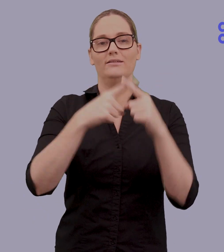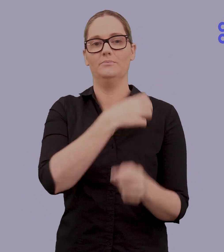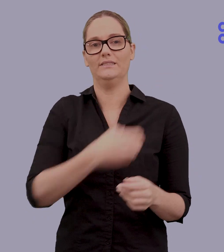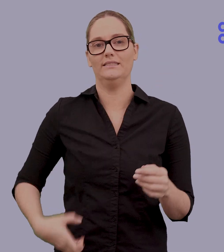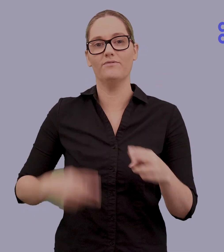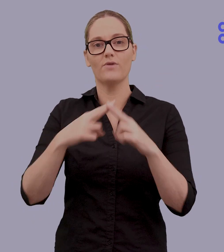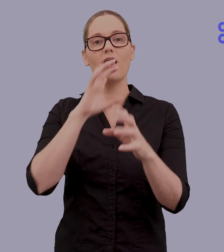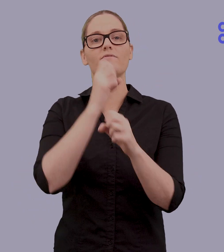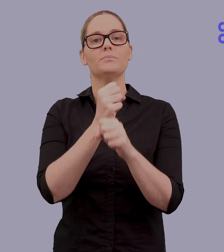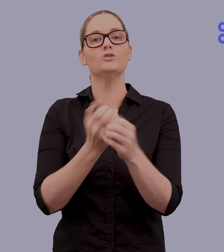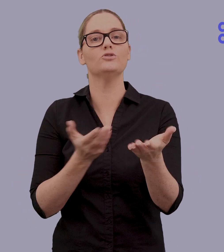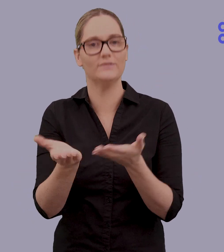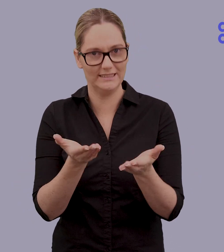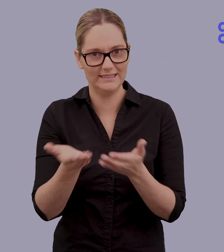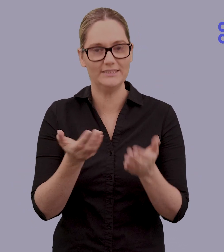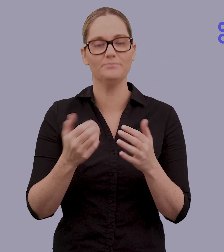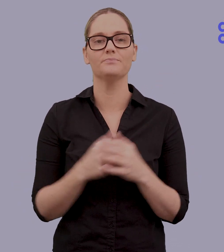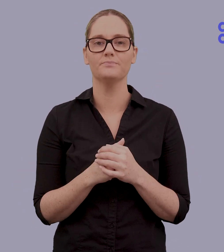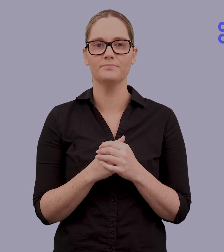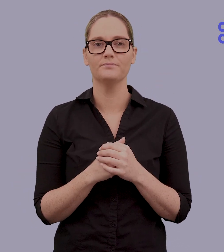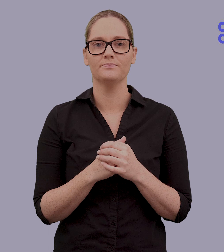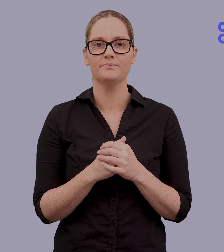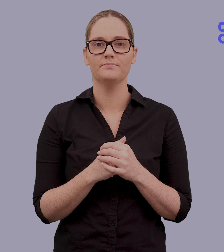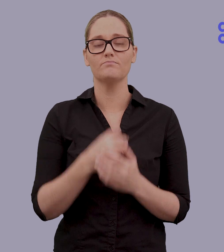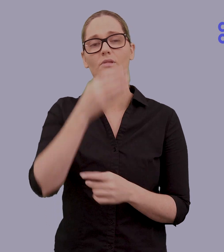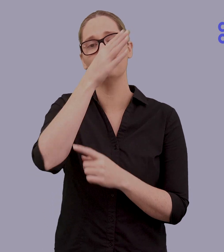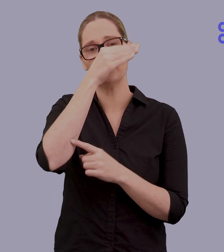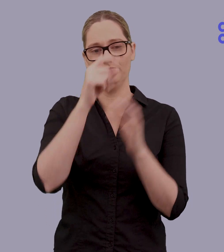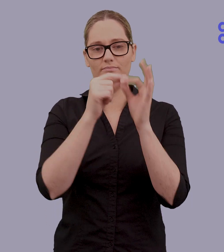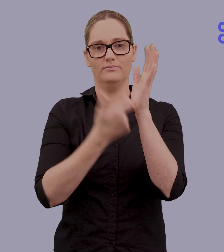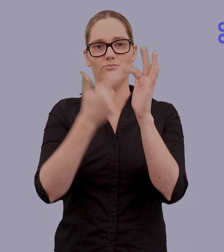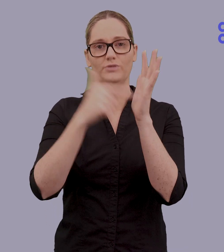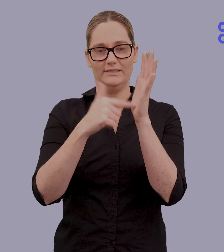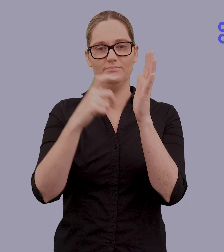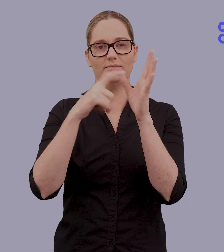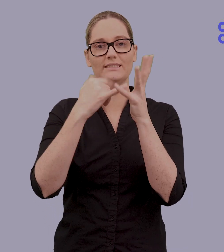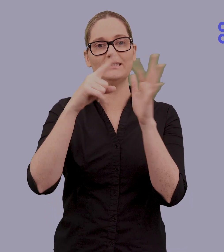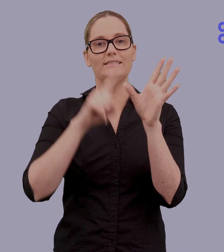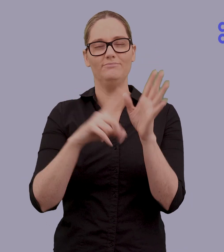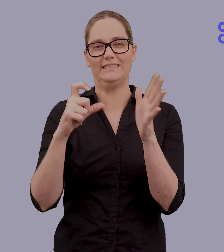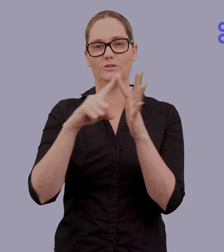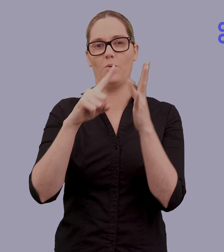and Minister for Government Services. Brett Casey, CEO of Deaf Connect,